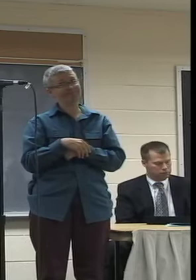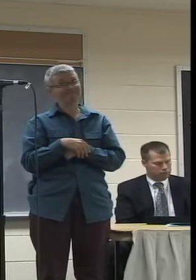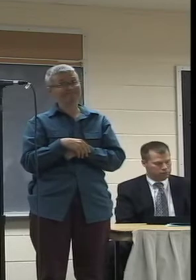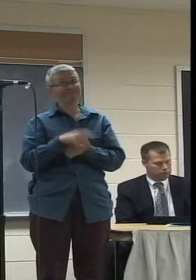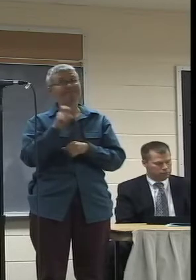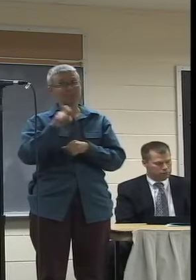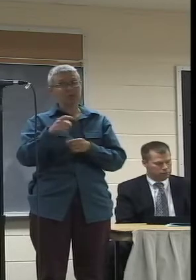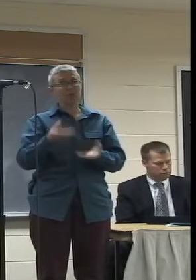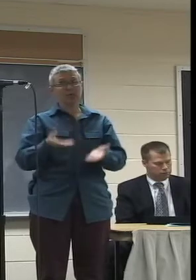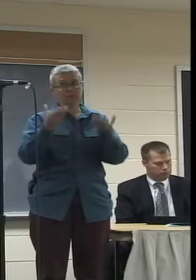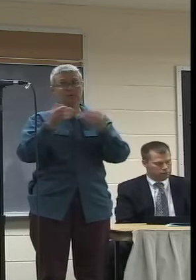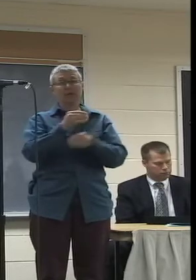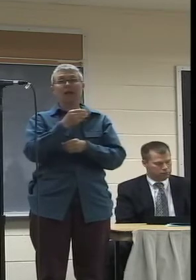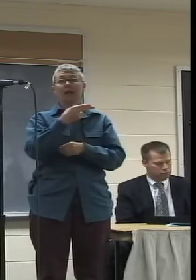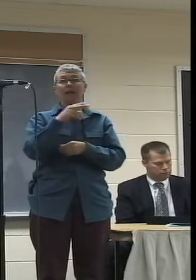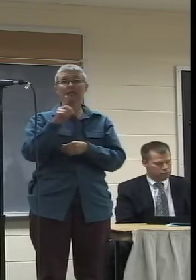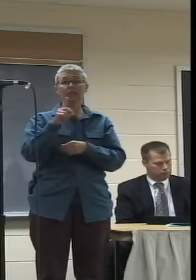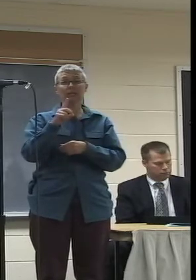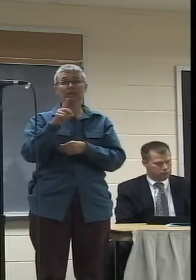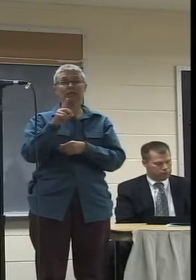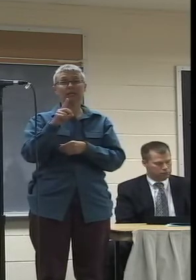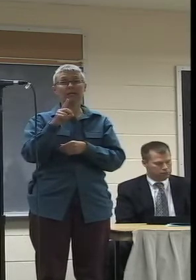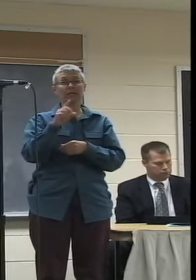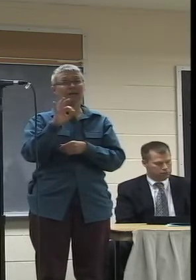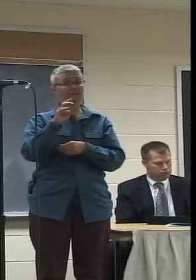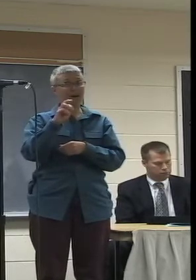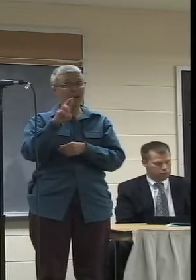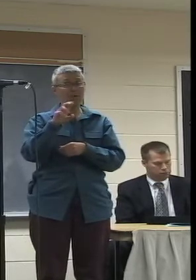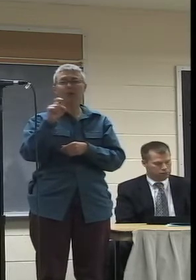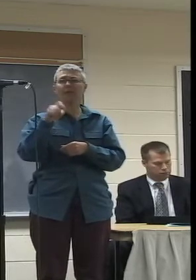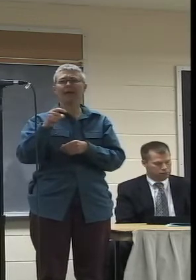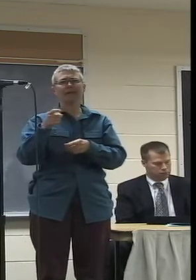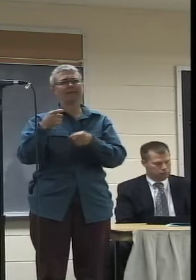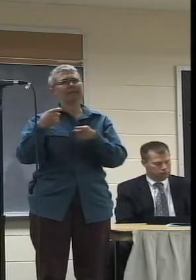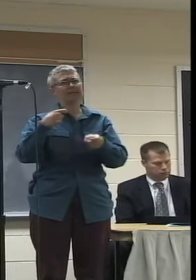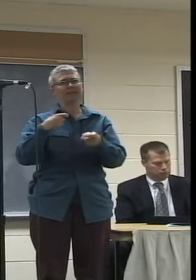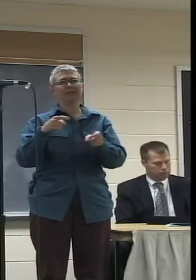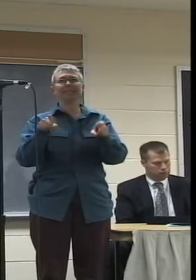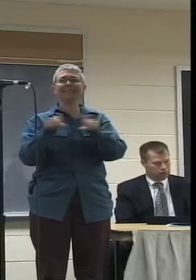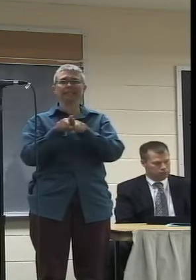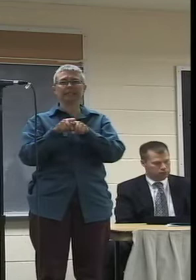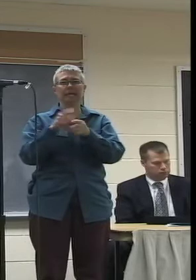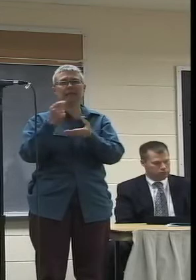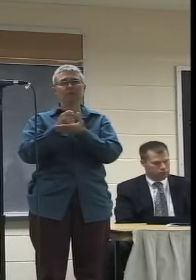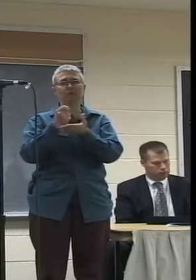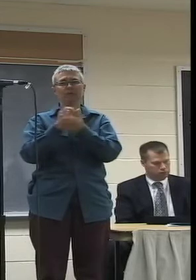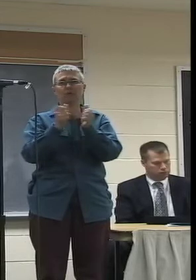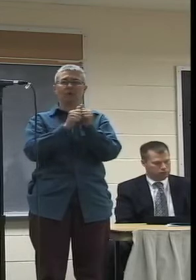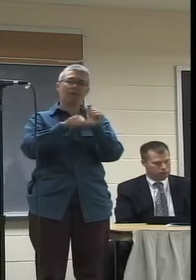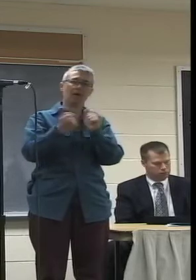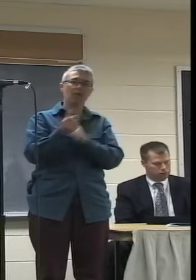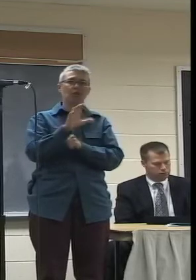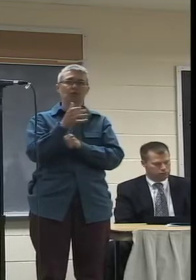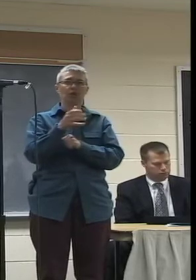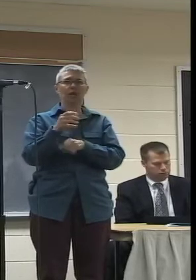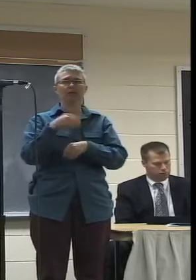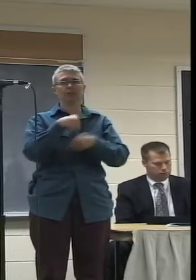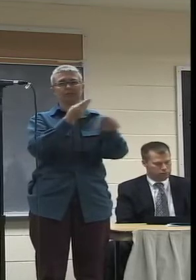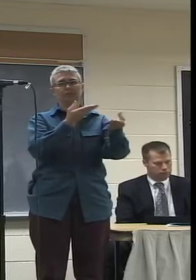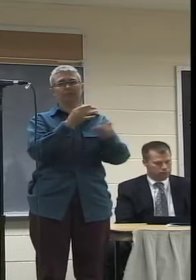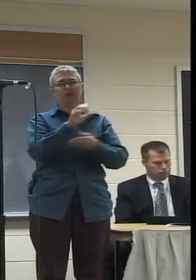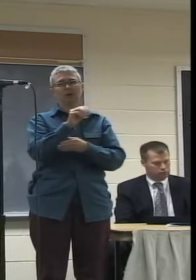fiber connection, we should be treated equitably with other channels on cable. I also want to second what other people have said about